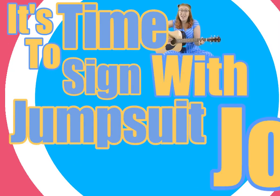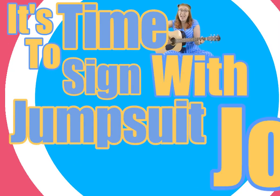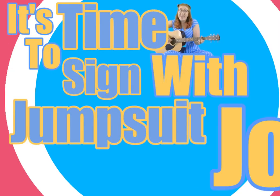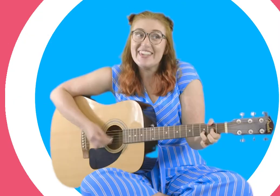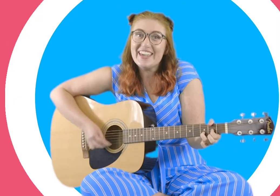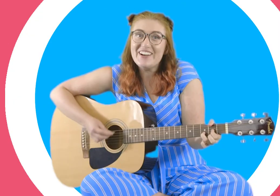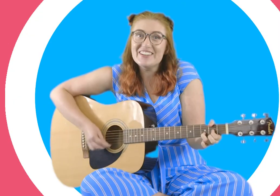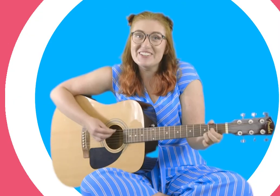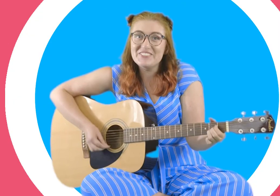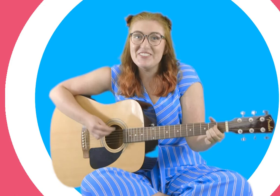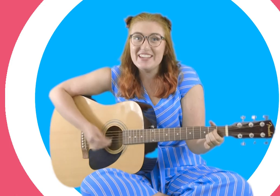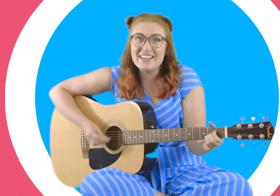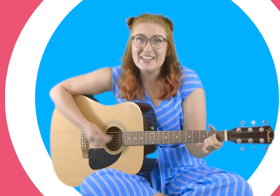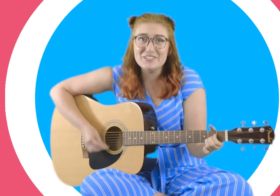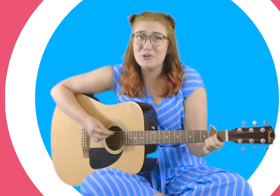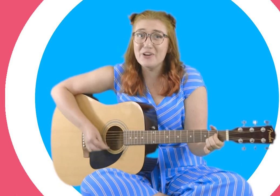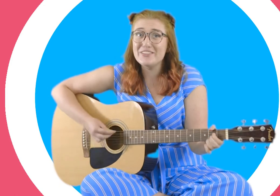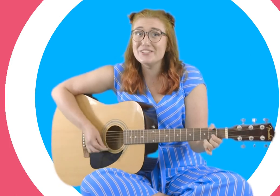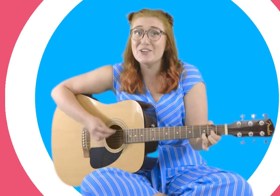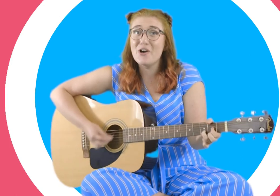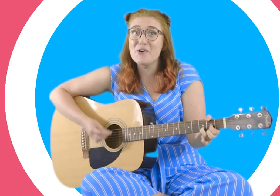Get on your feet and enjoy the show.